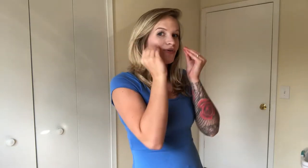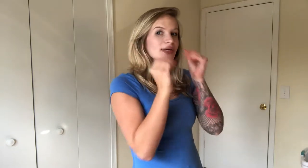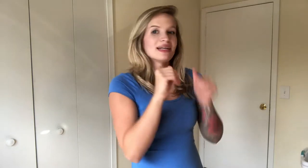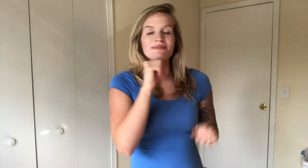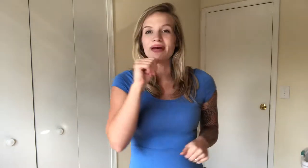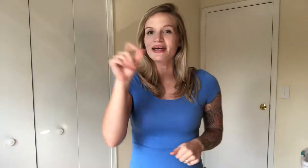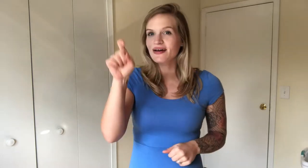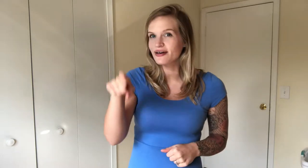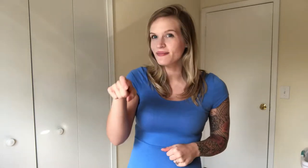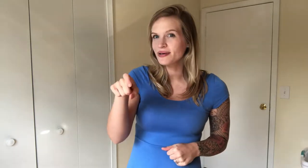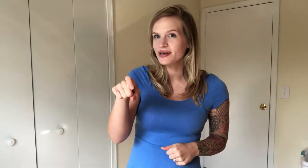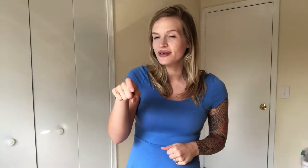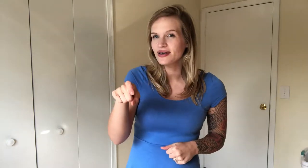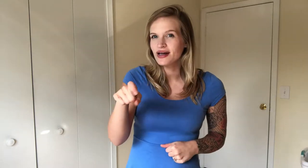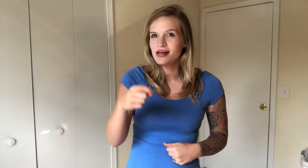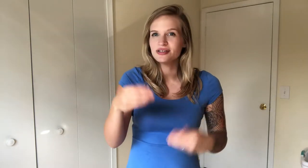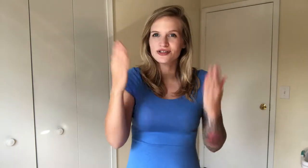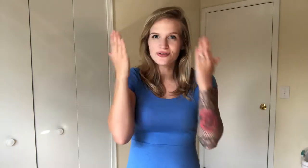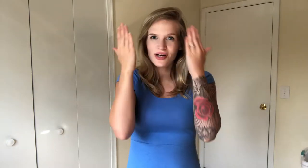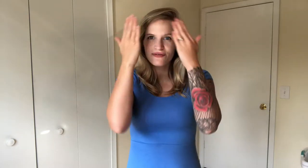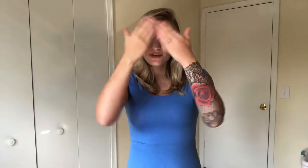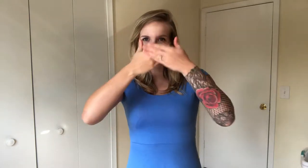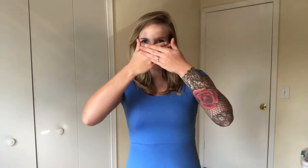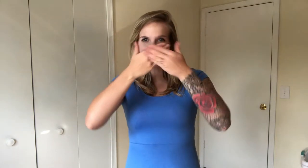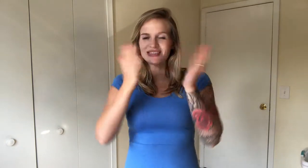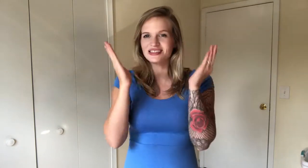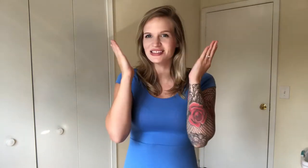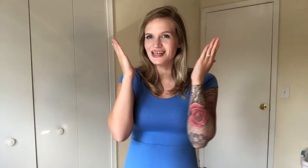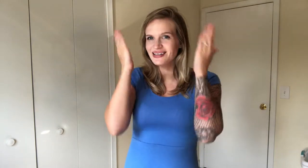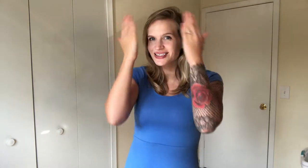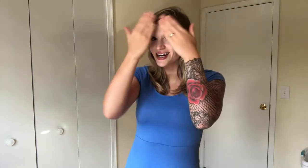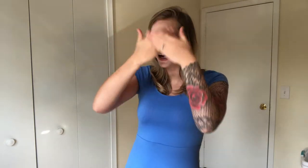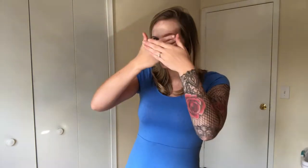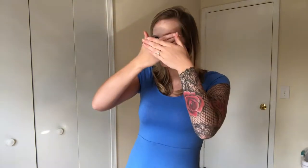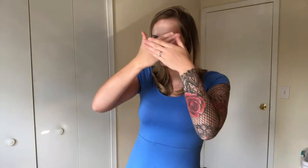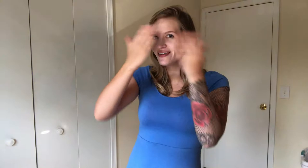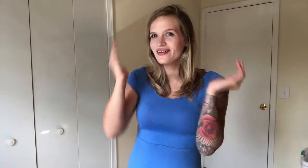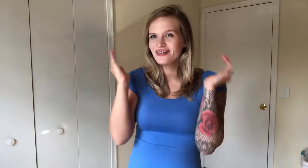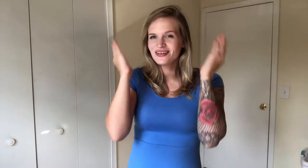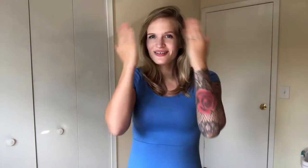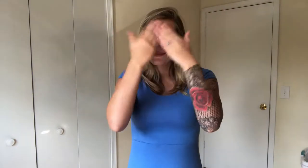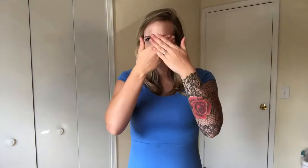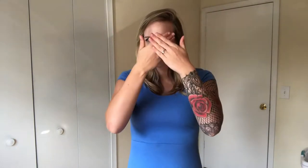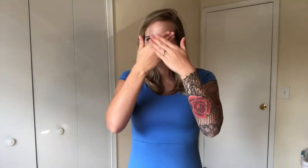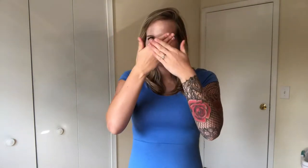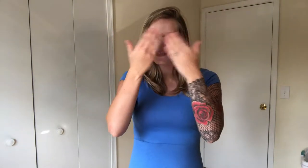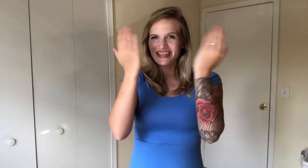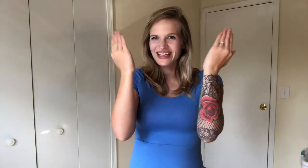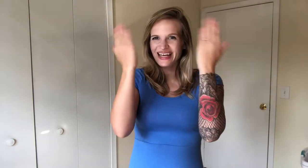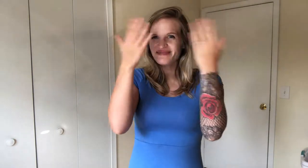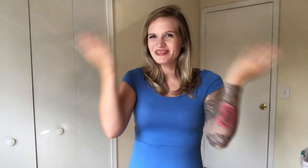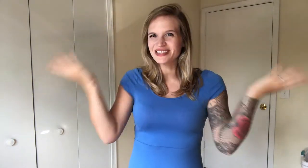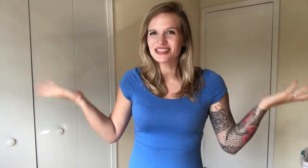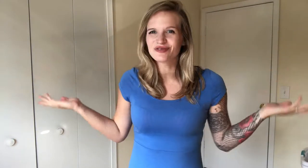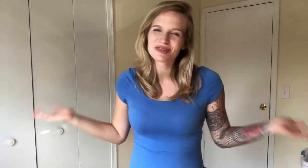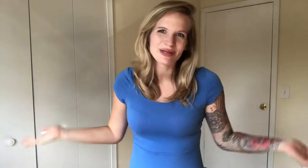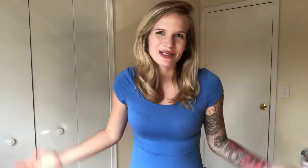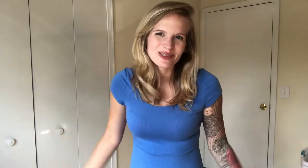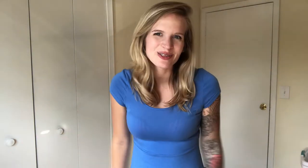Don't need makeup to cover up. So this is just kind of to hide like that. Pretty self explanatory.